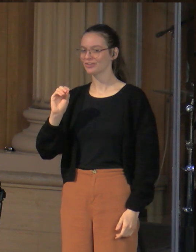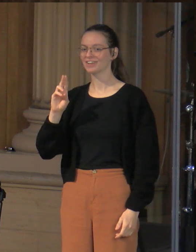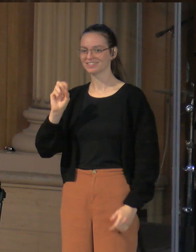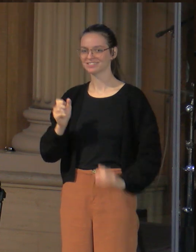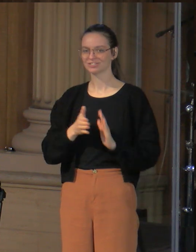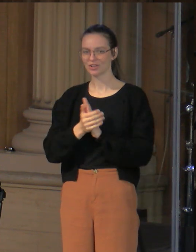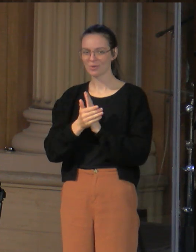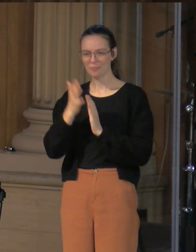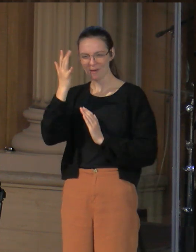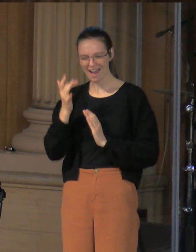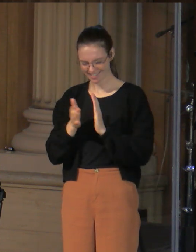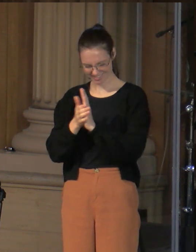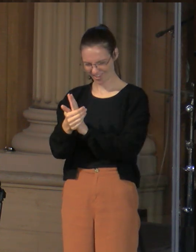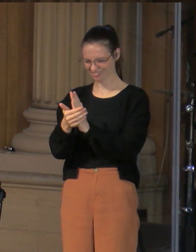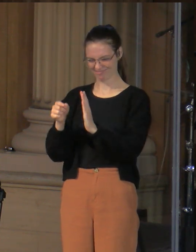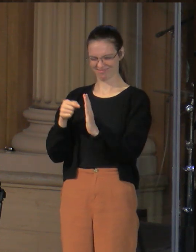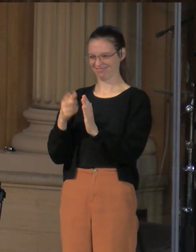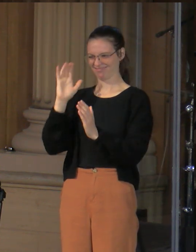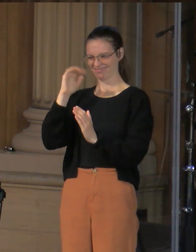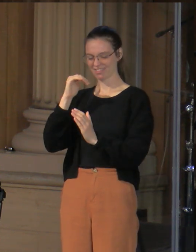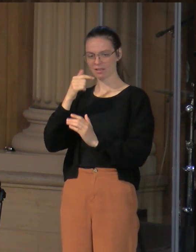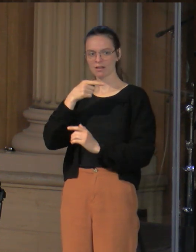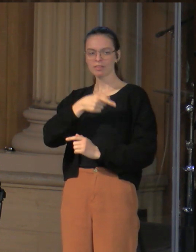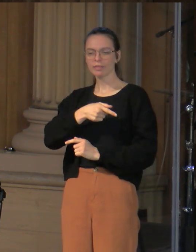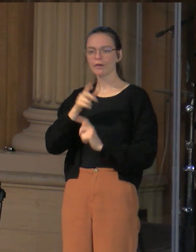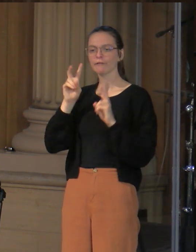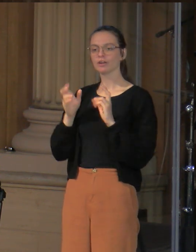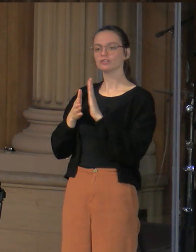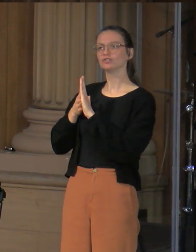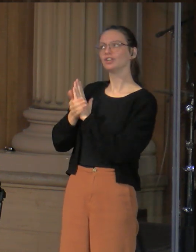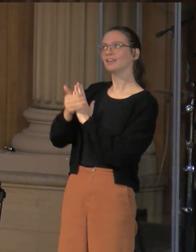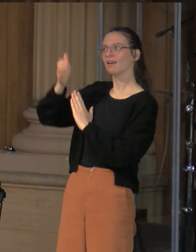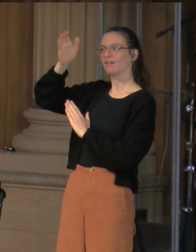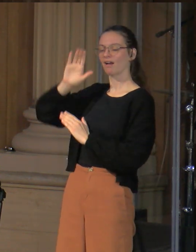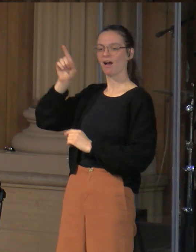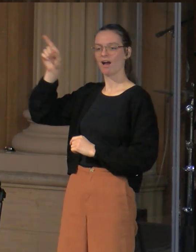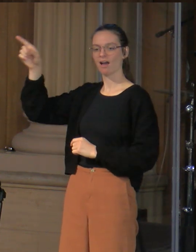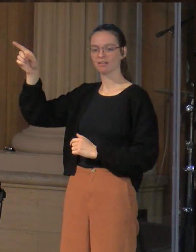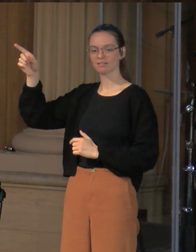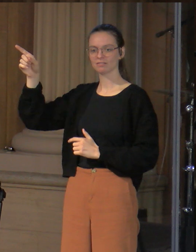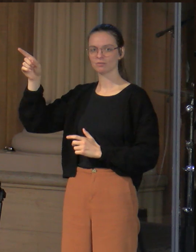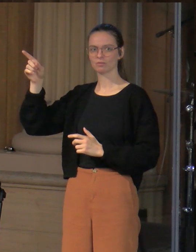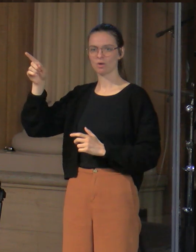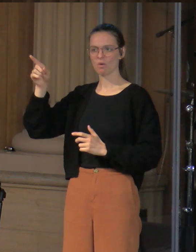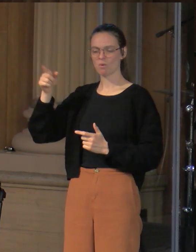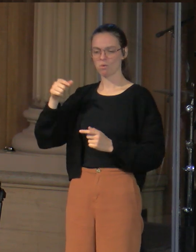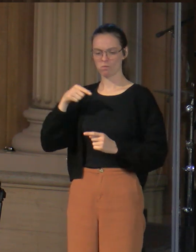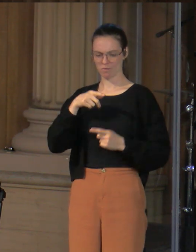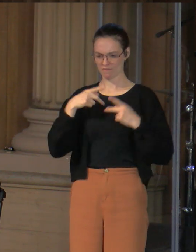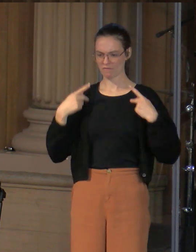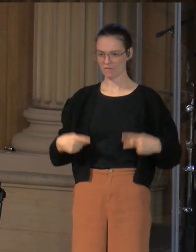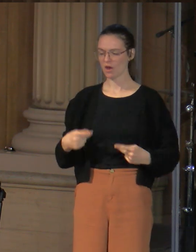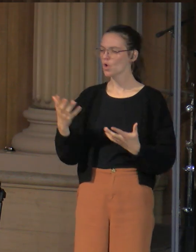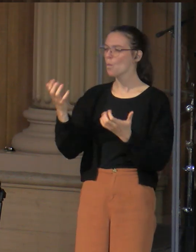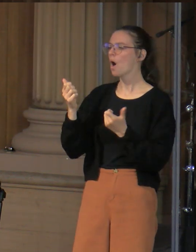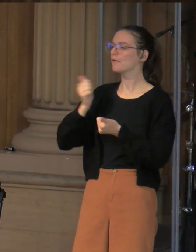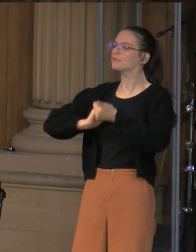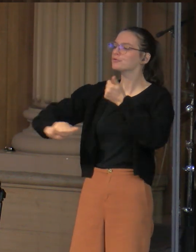They're desiring something other than the God that they should have been devoted to. They're desiring a show and something spectacular,